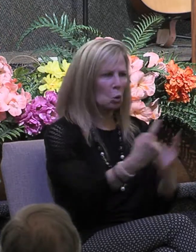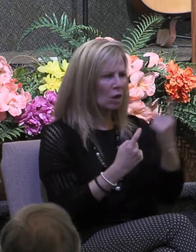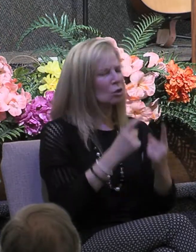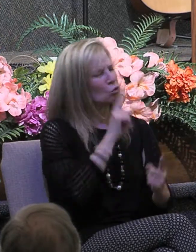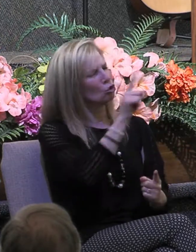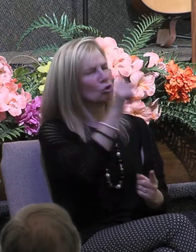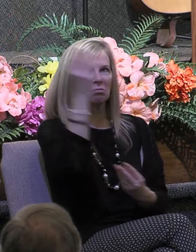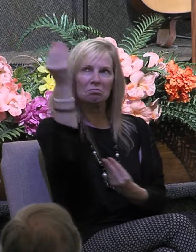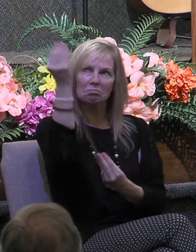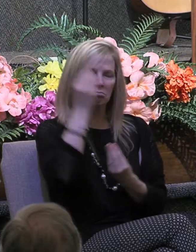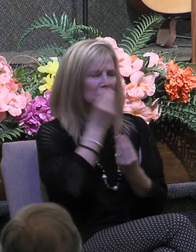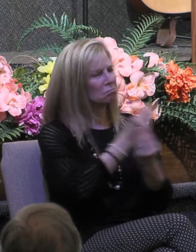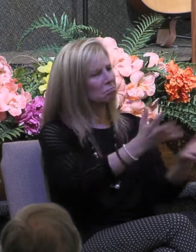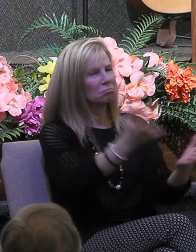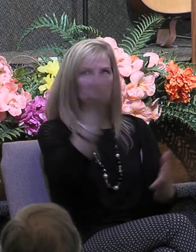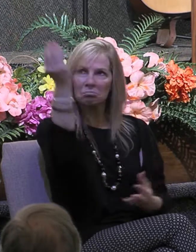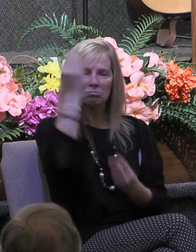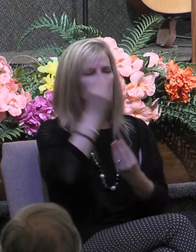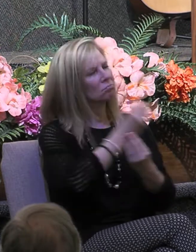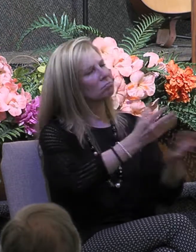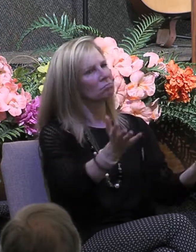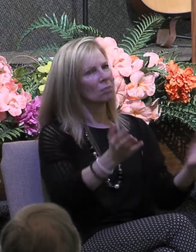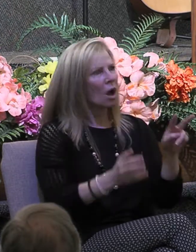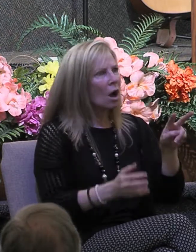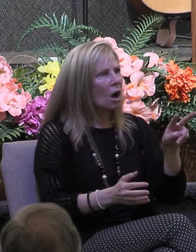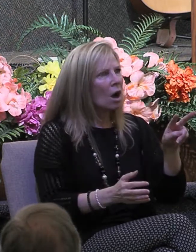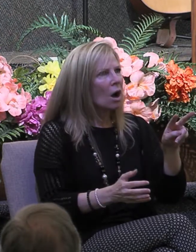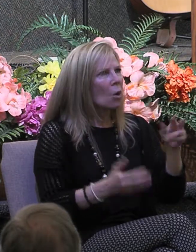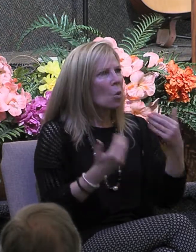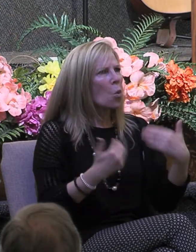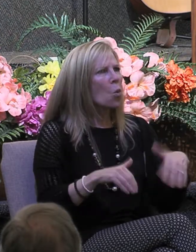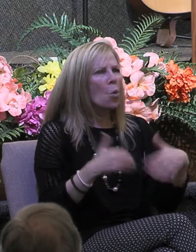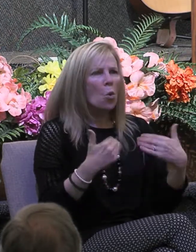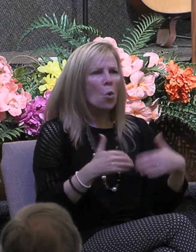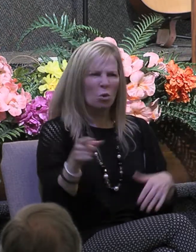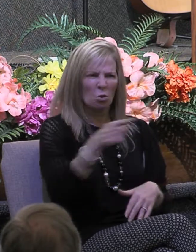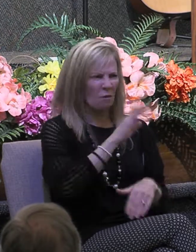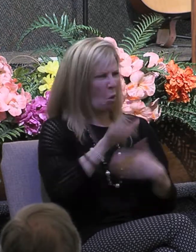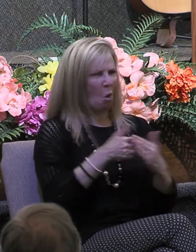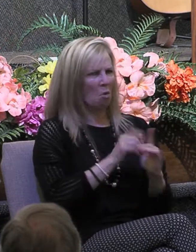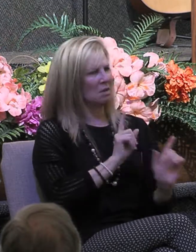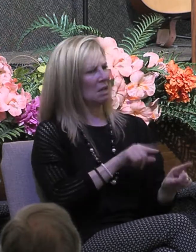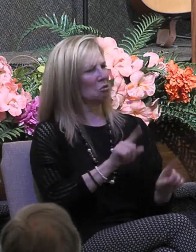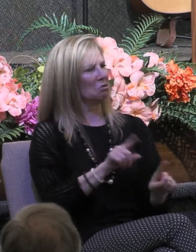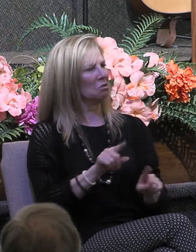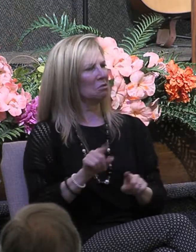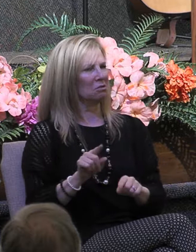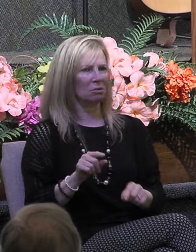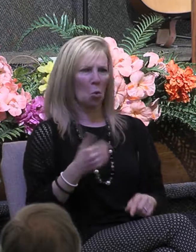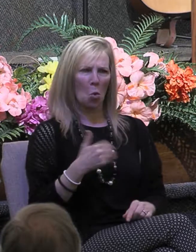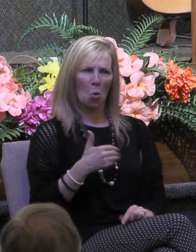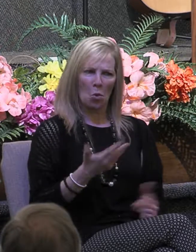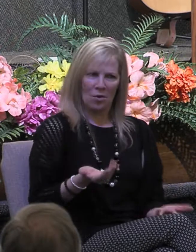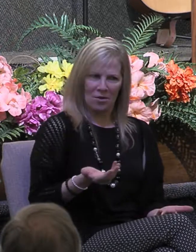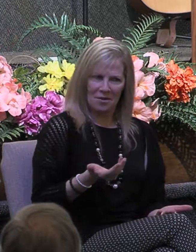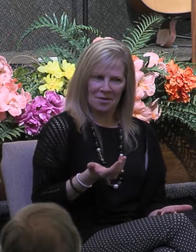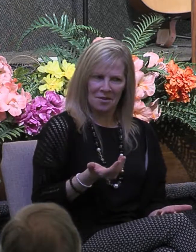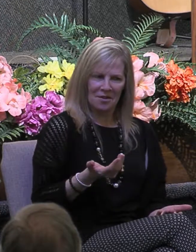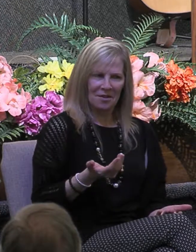issues that they've wrestled with for years you'd have the answers they would love it and no one has this